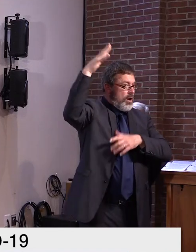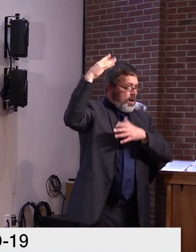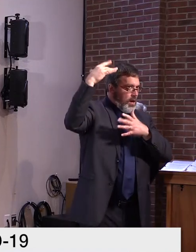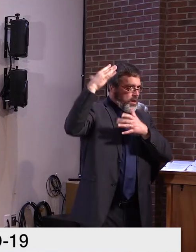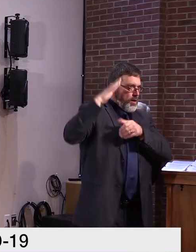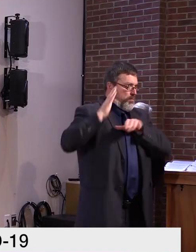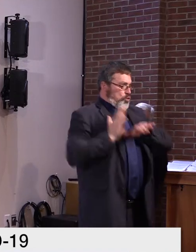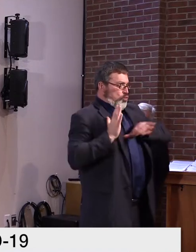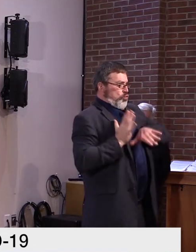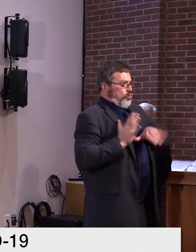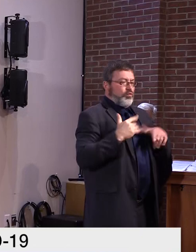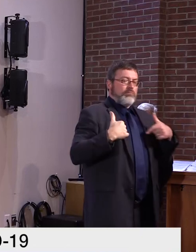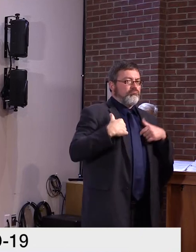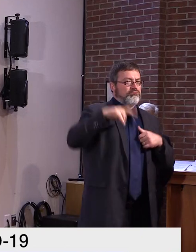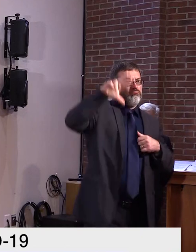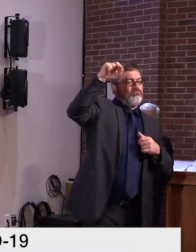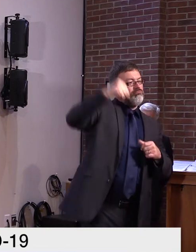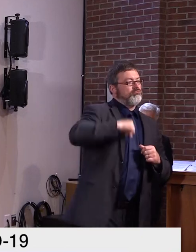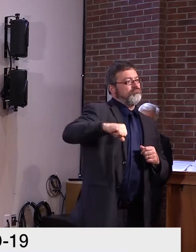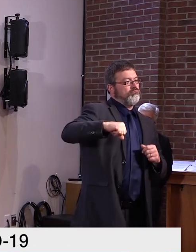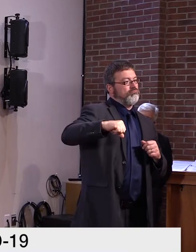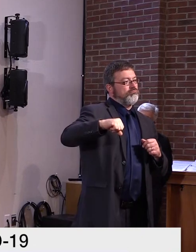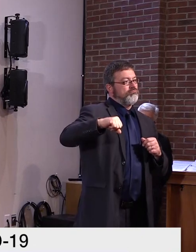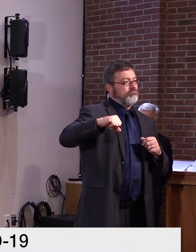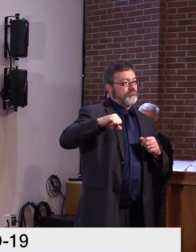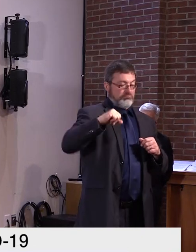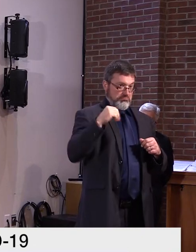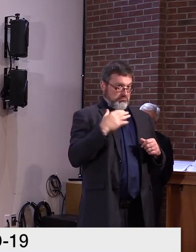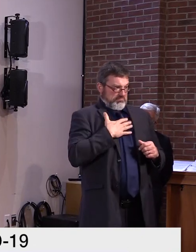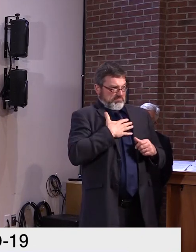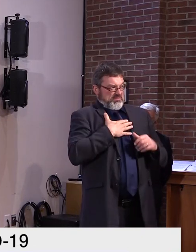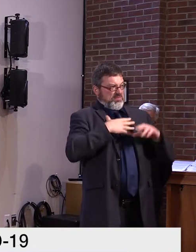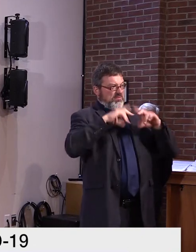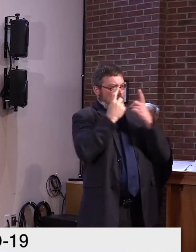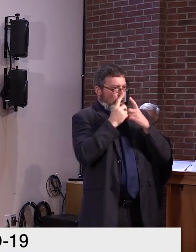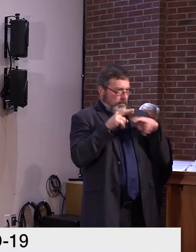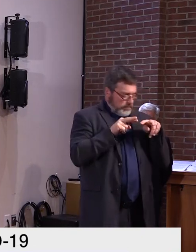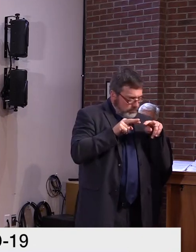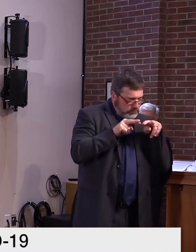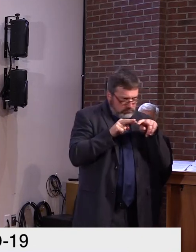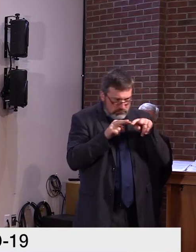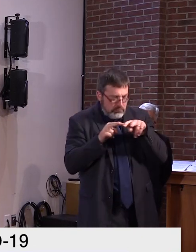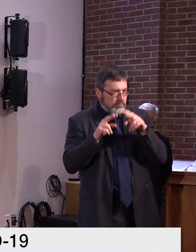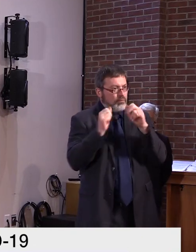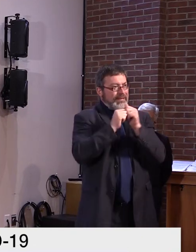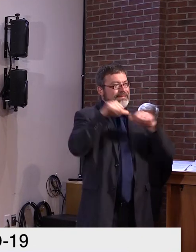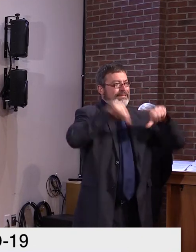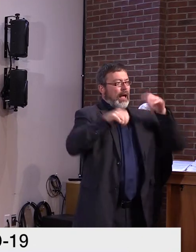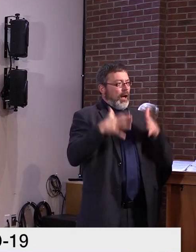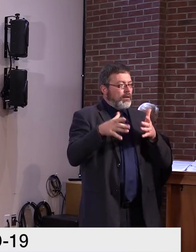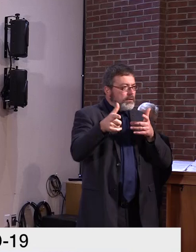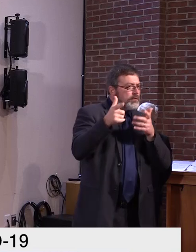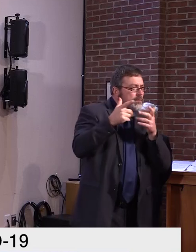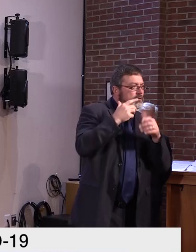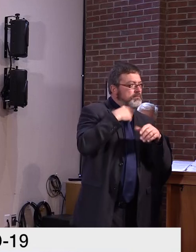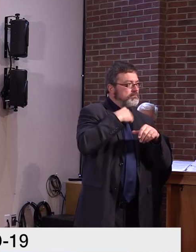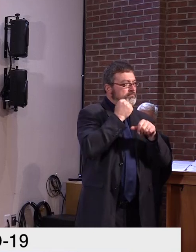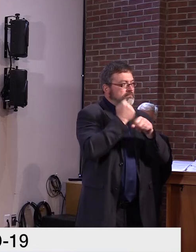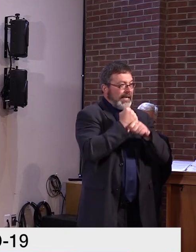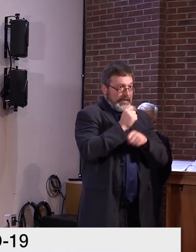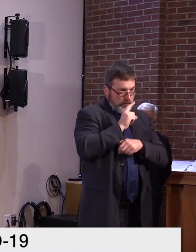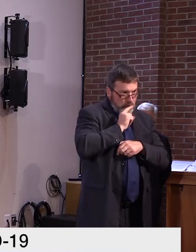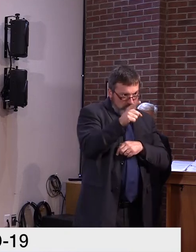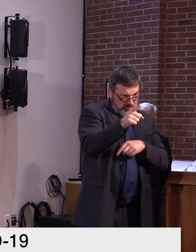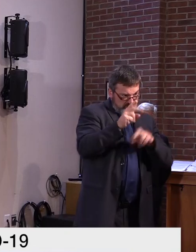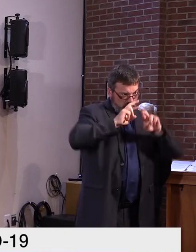deliver it to Vermonters quickly and equitably. Even though we don't yet know when that exact day